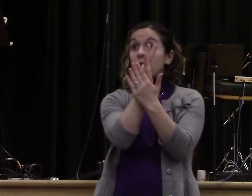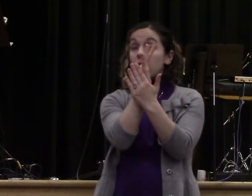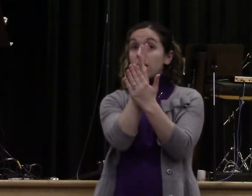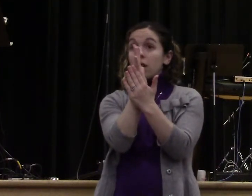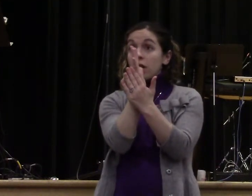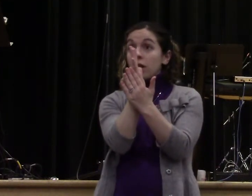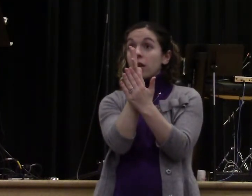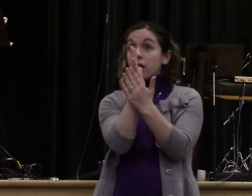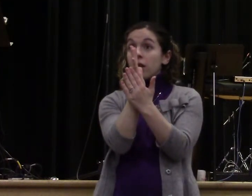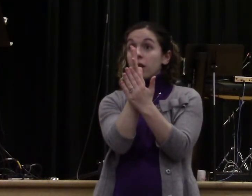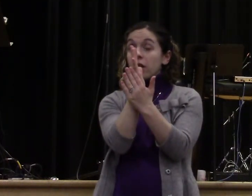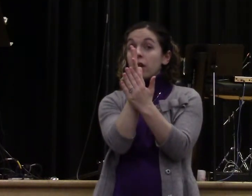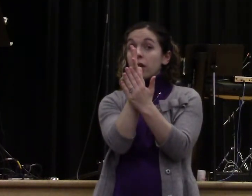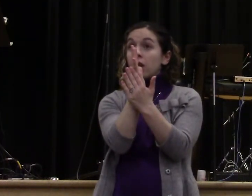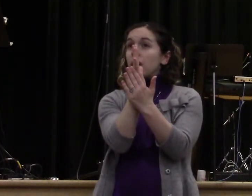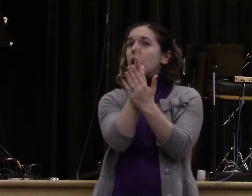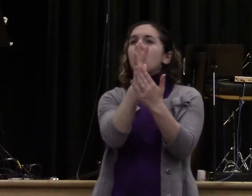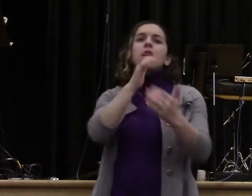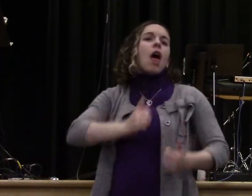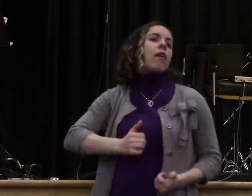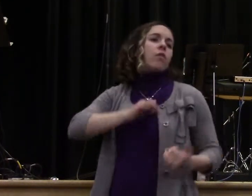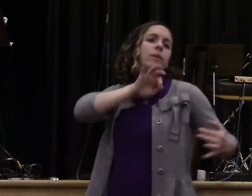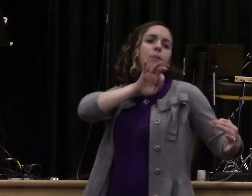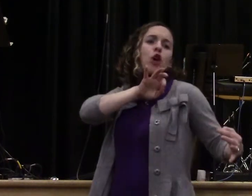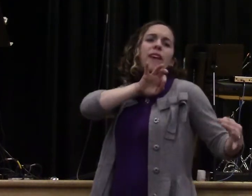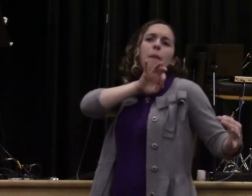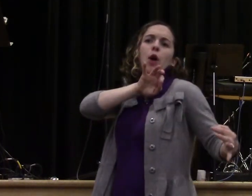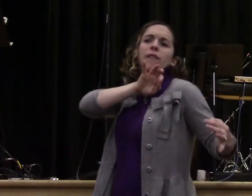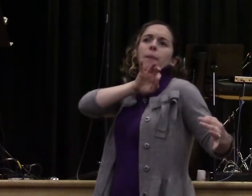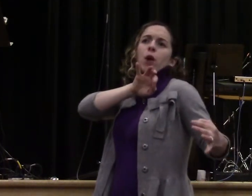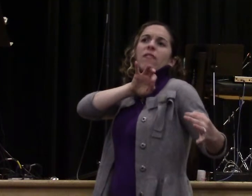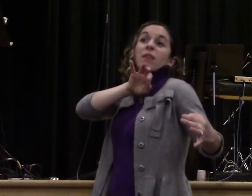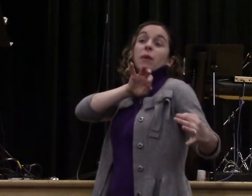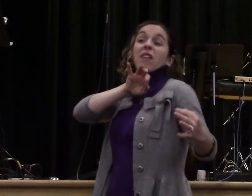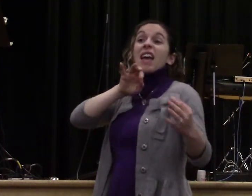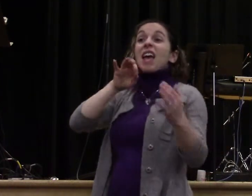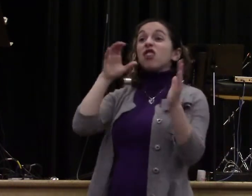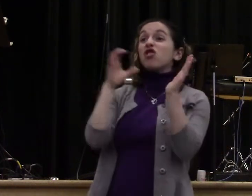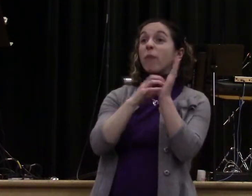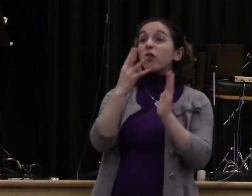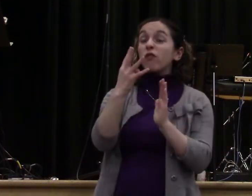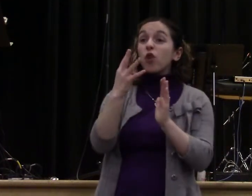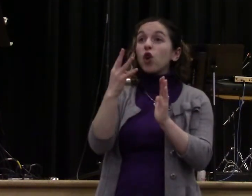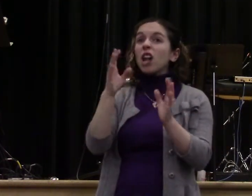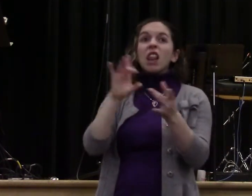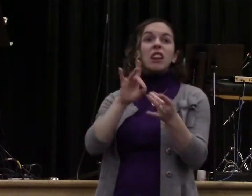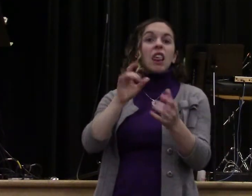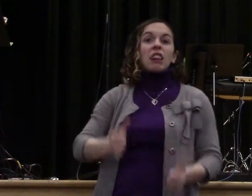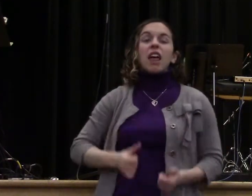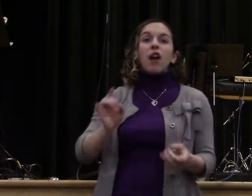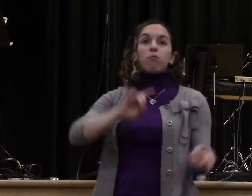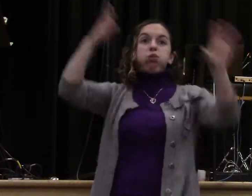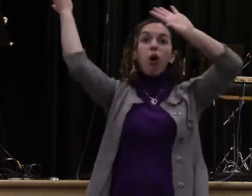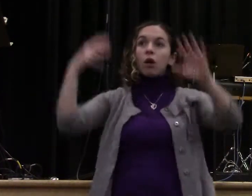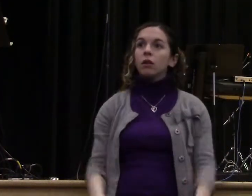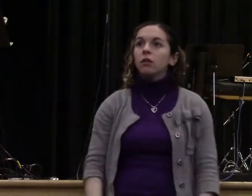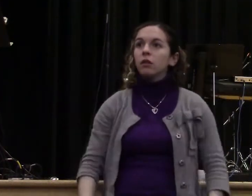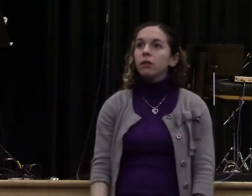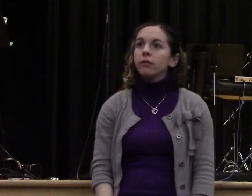to turn the beautiful creation into mayhem, mess, and murder. Just three chapters. You know, from chapters two, three, and four,